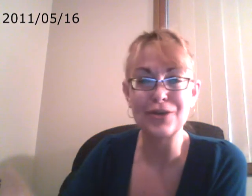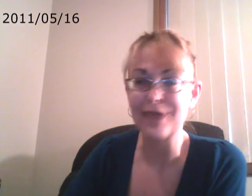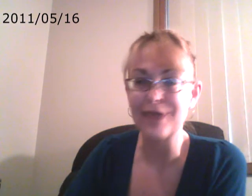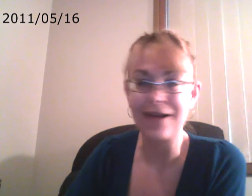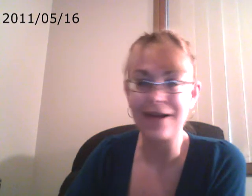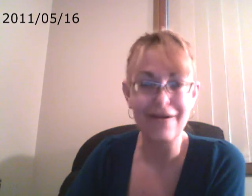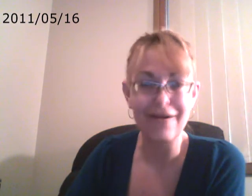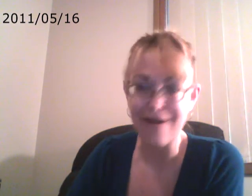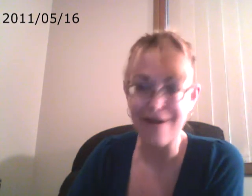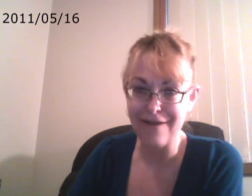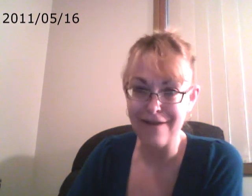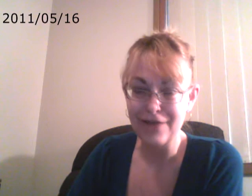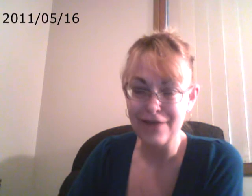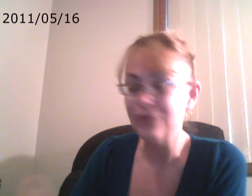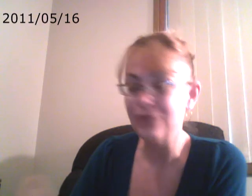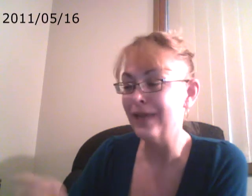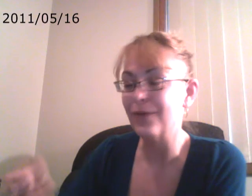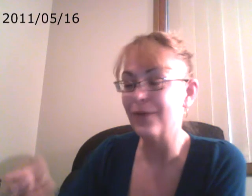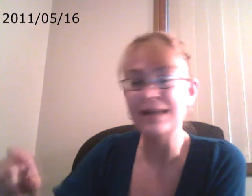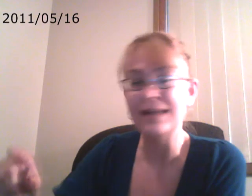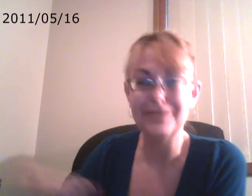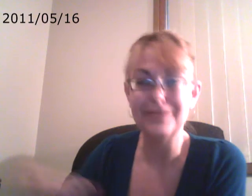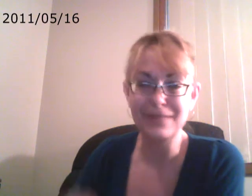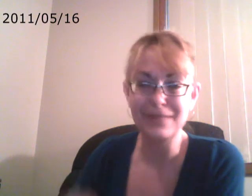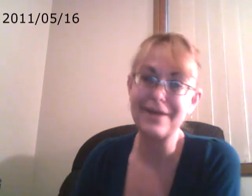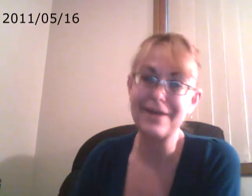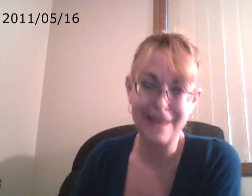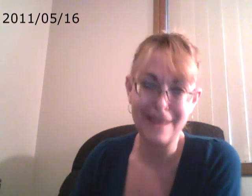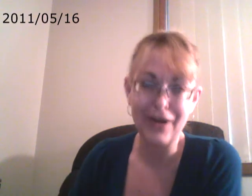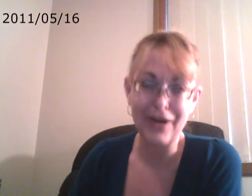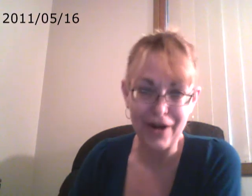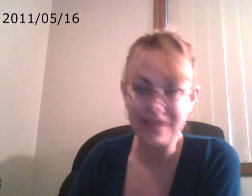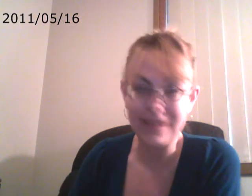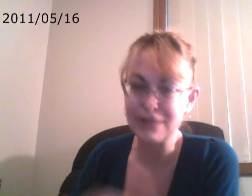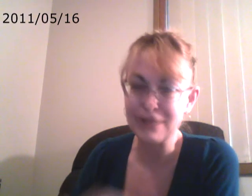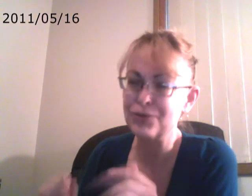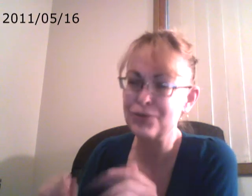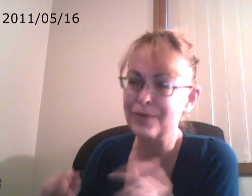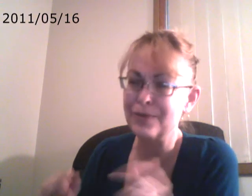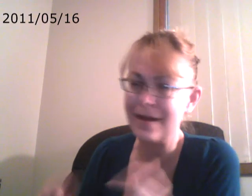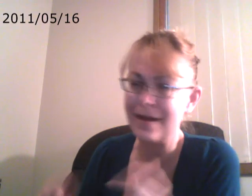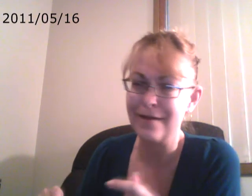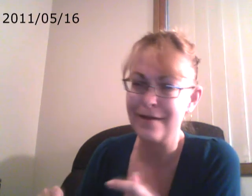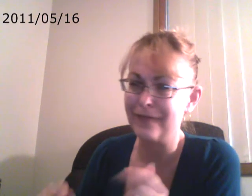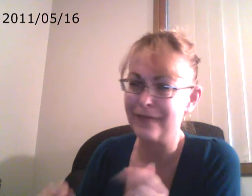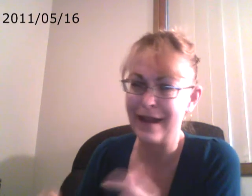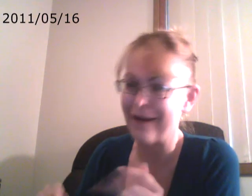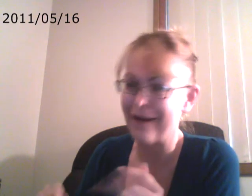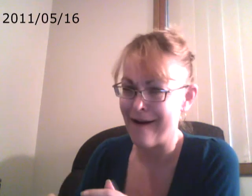that car off. You can't wait to be around that car because you love that car.